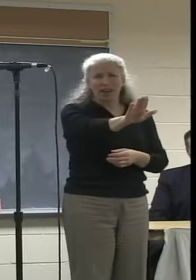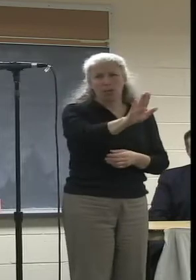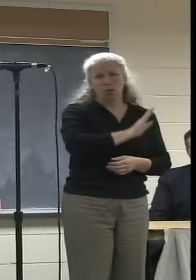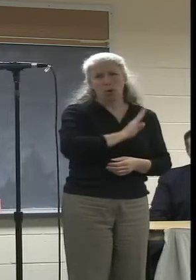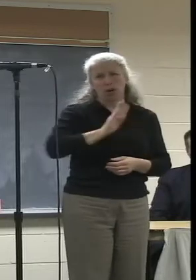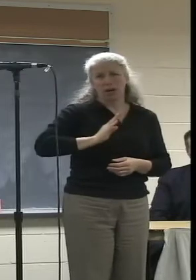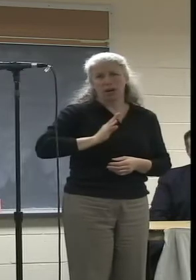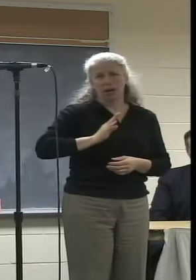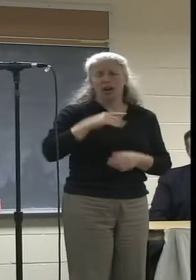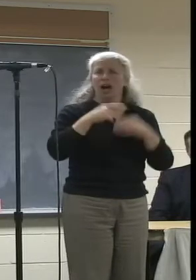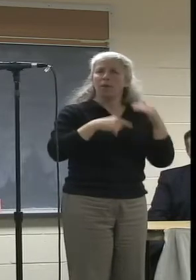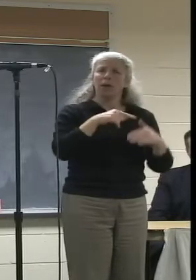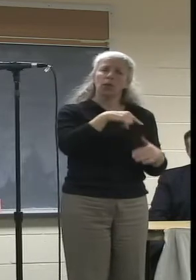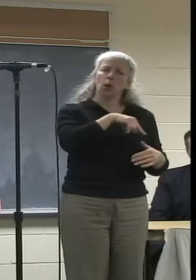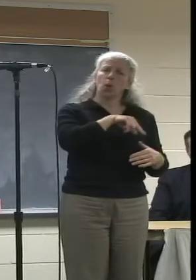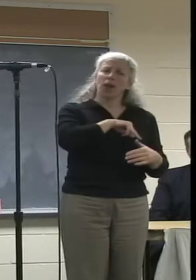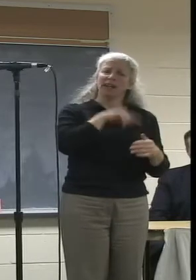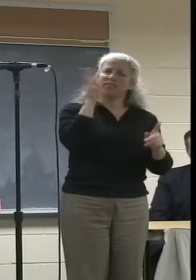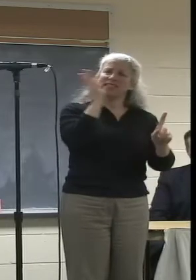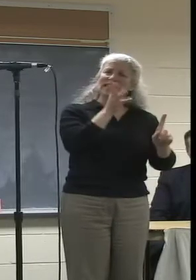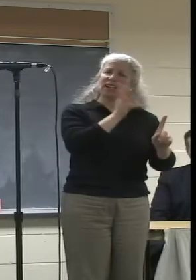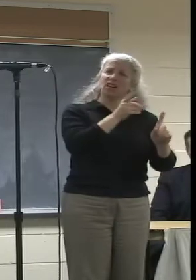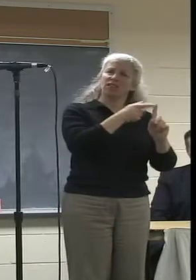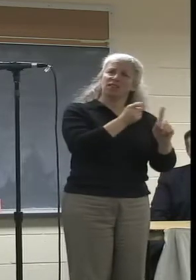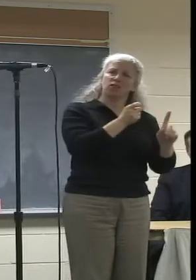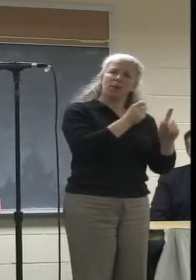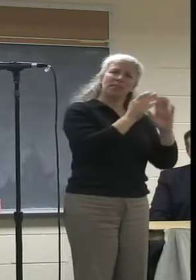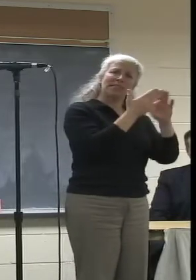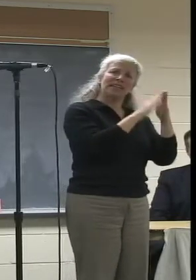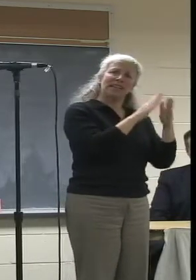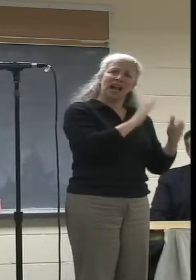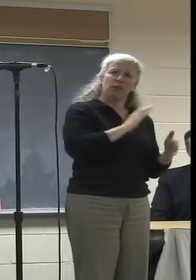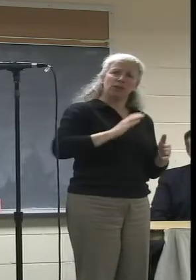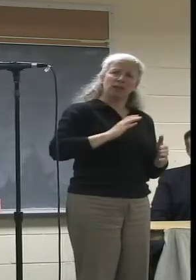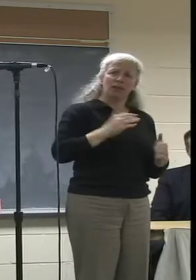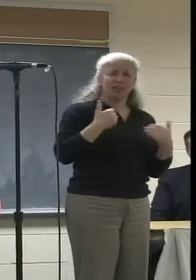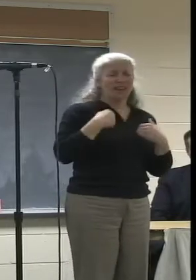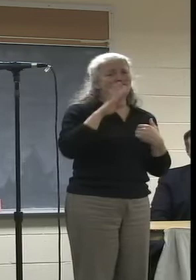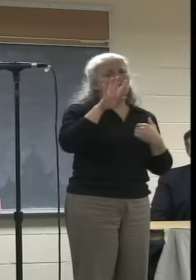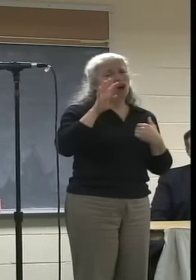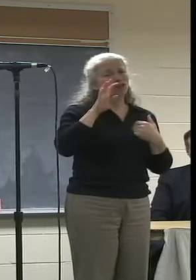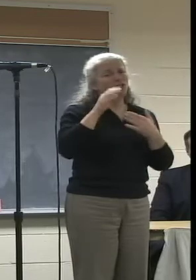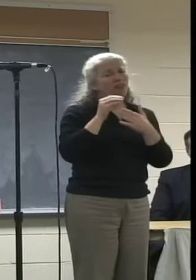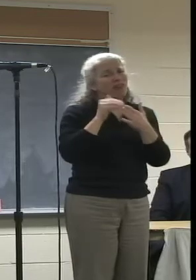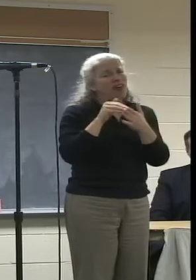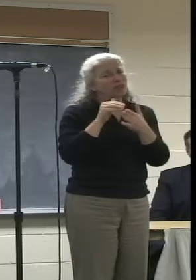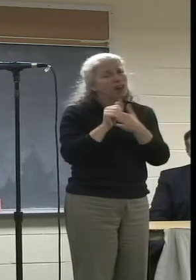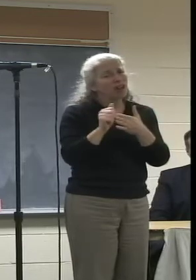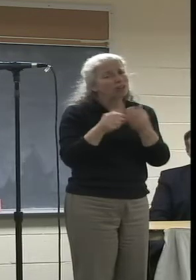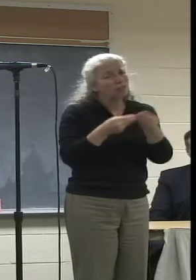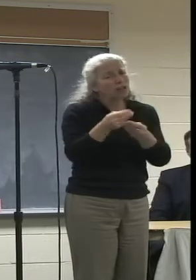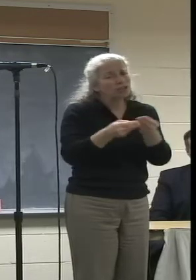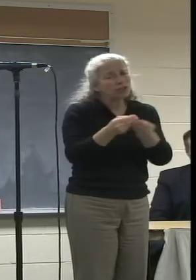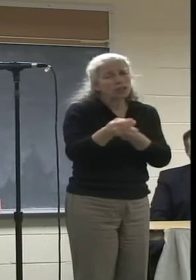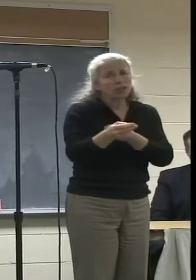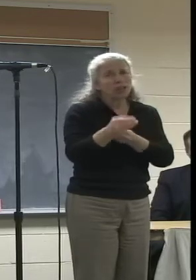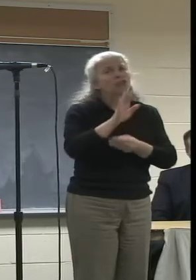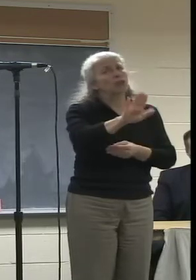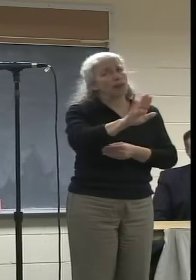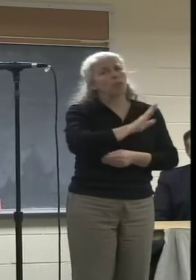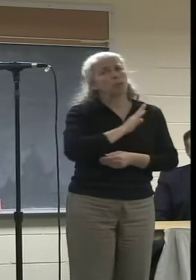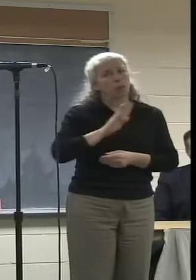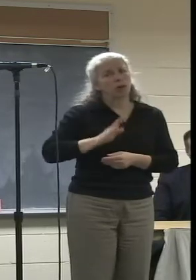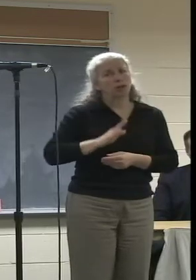Things like the quality of the signal from the city council meeting. Because there is a $400,000 budget. And so that board, I think, should really